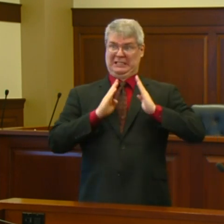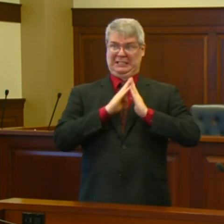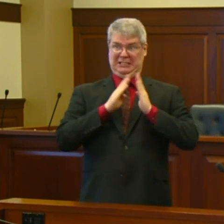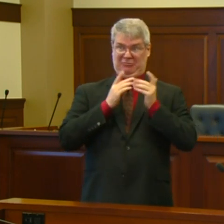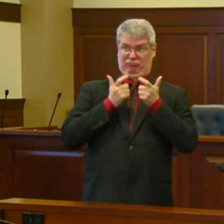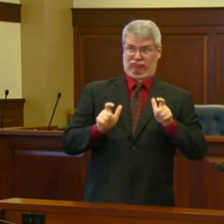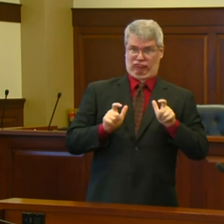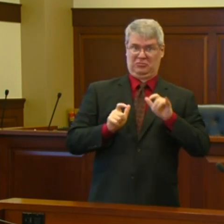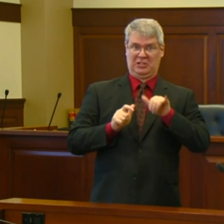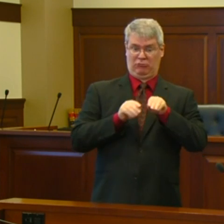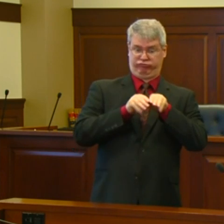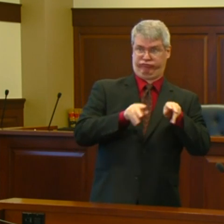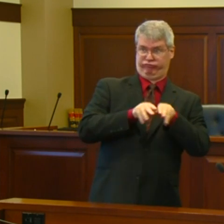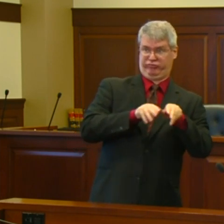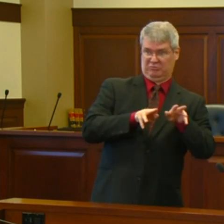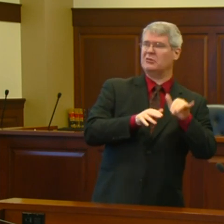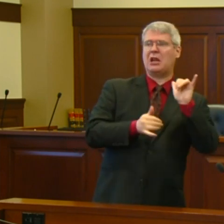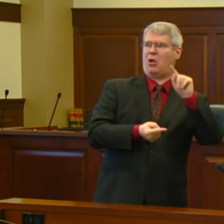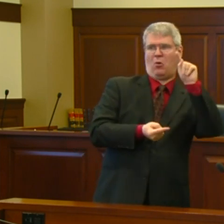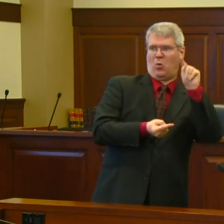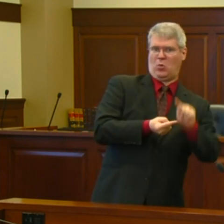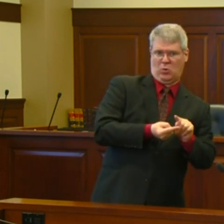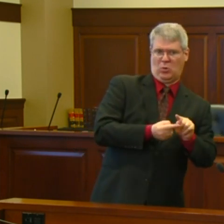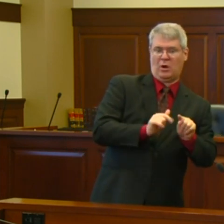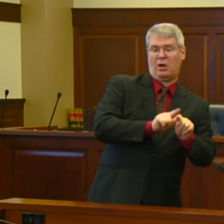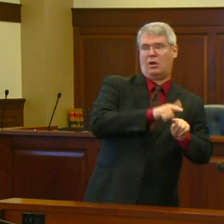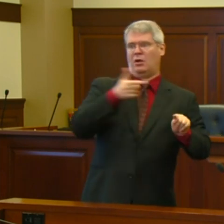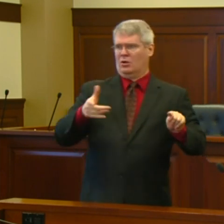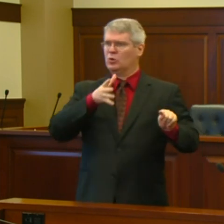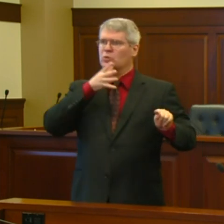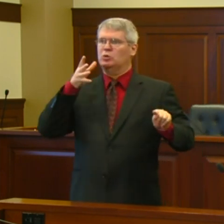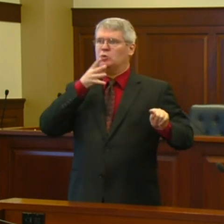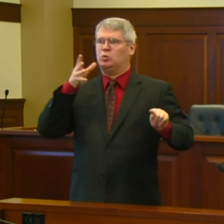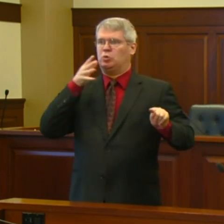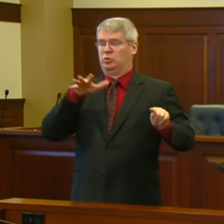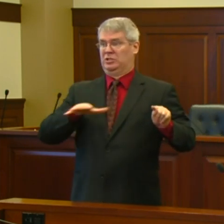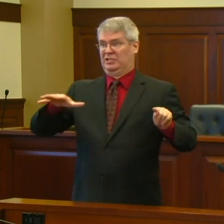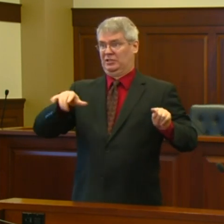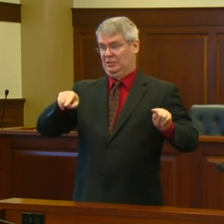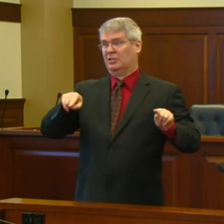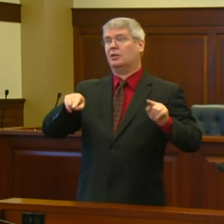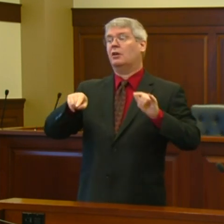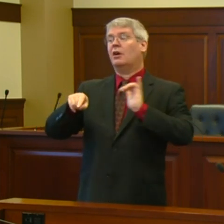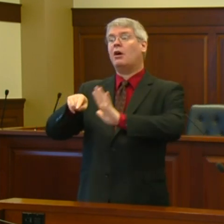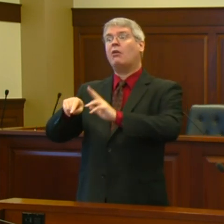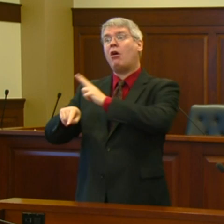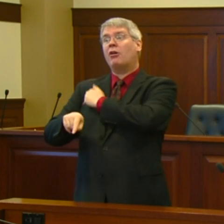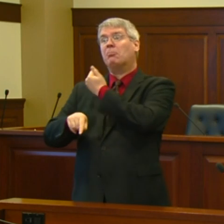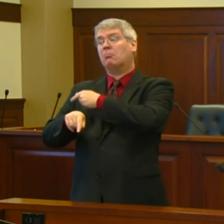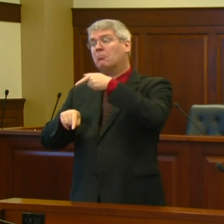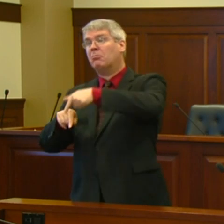our health care facilities from being overrun in a short period of time.